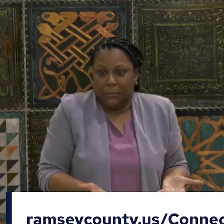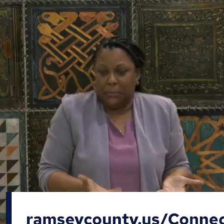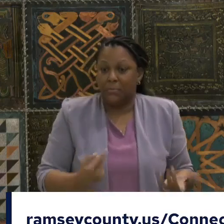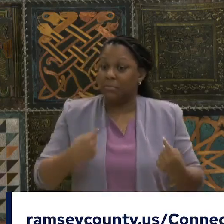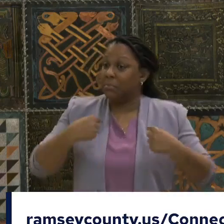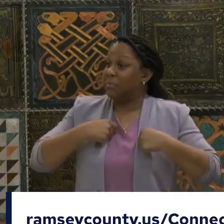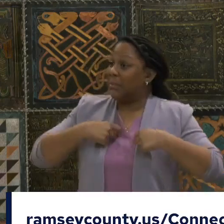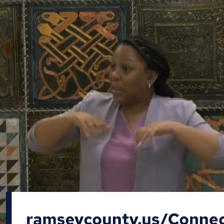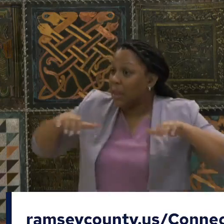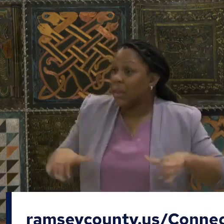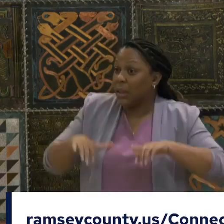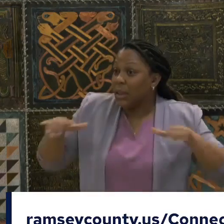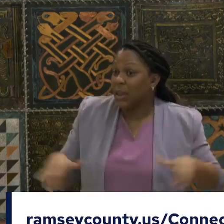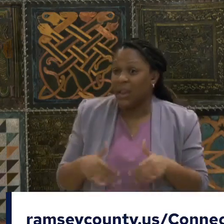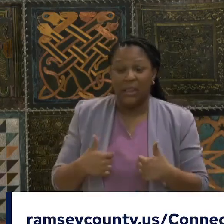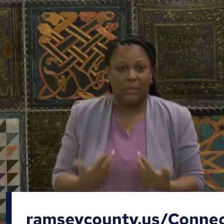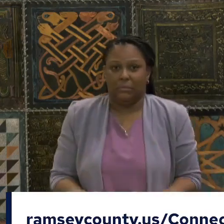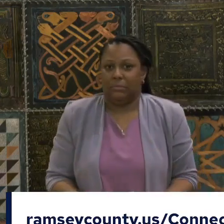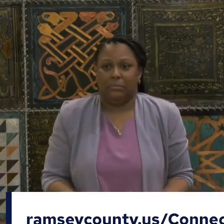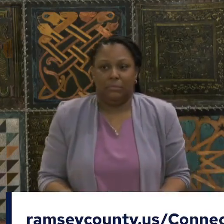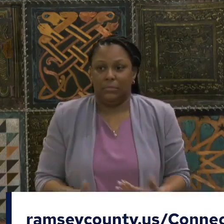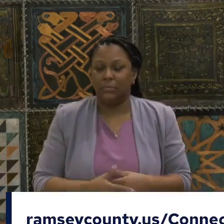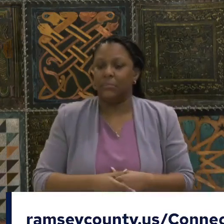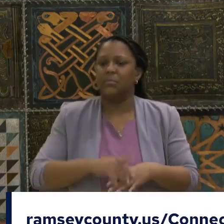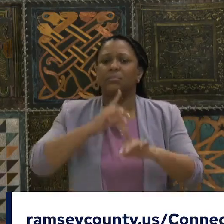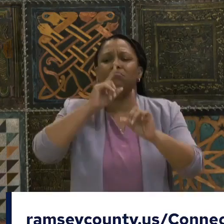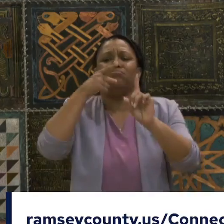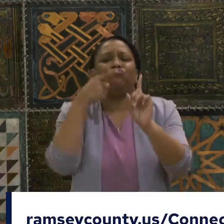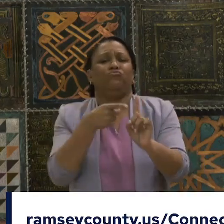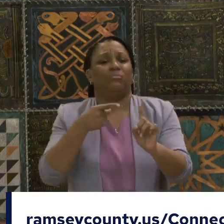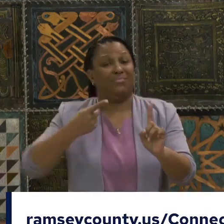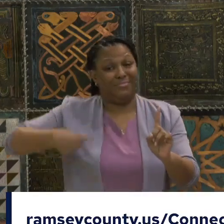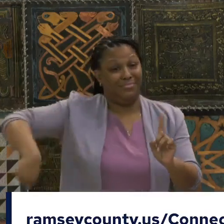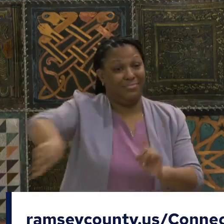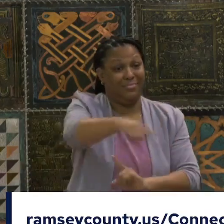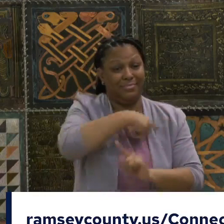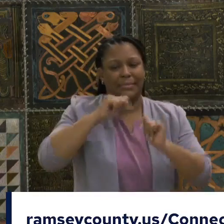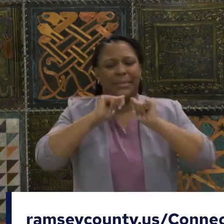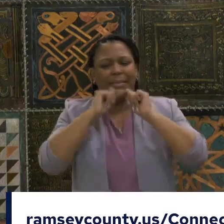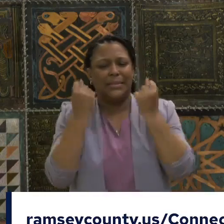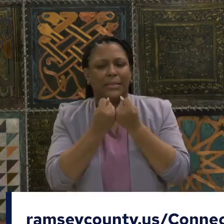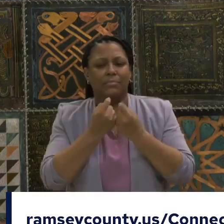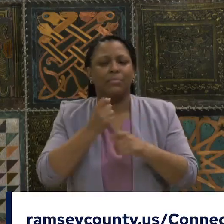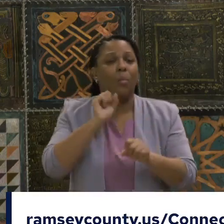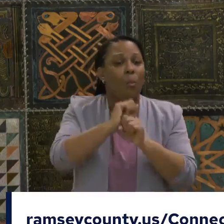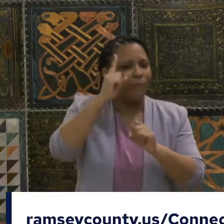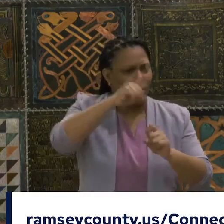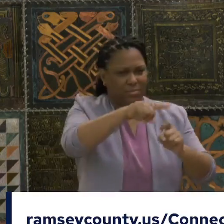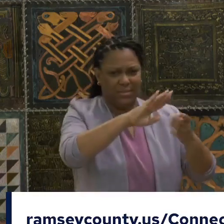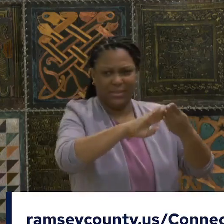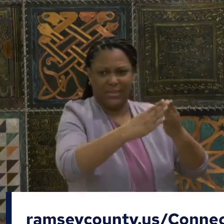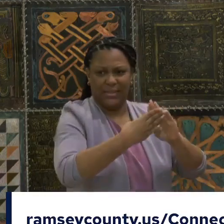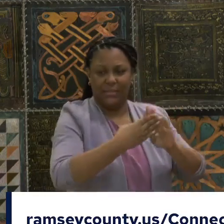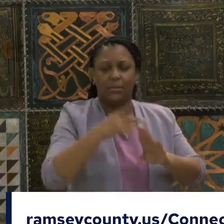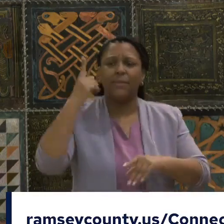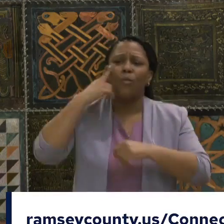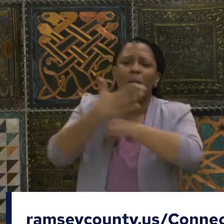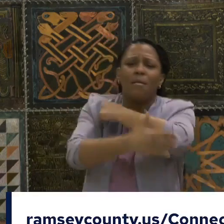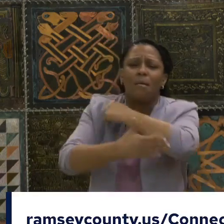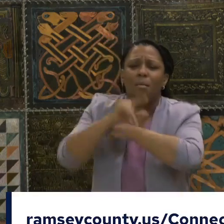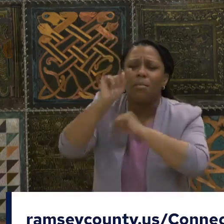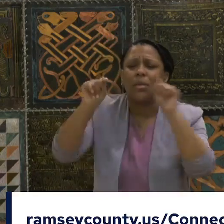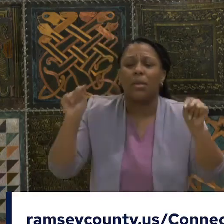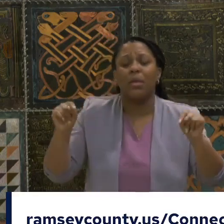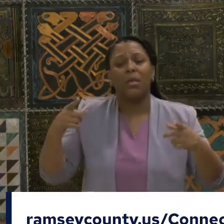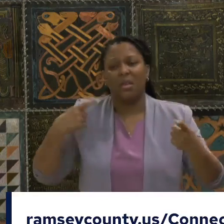of all the amazing people who work for the city and all the amazing people who work for the county, working together with